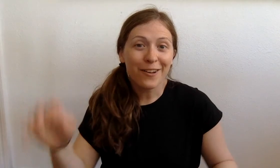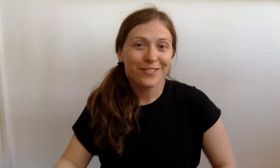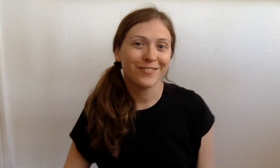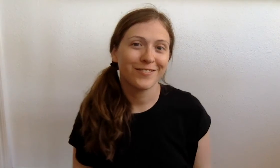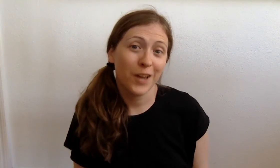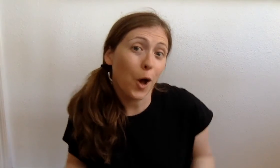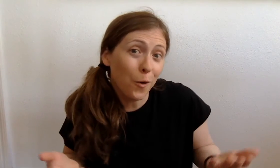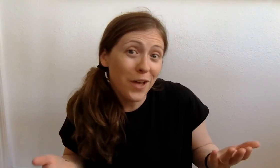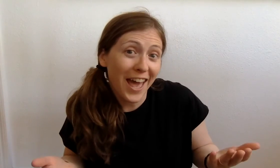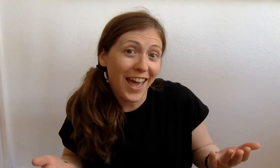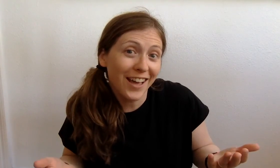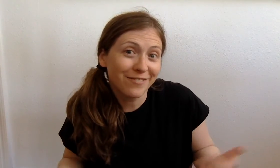Okay.